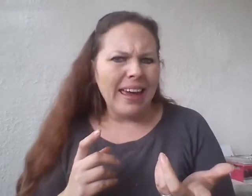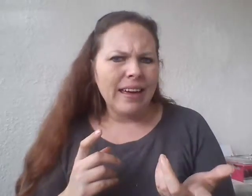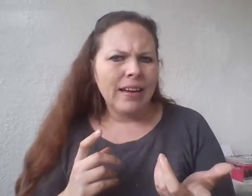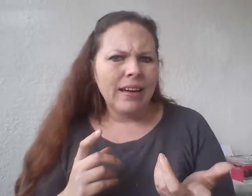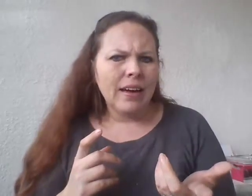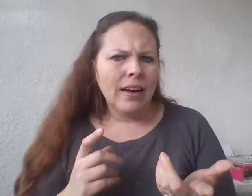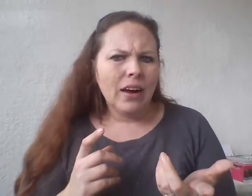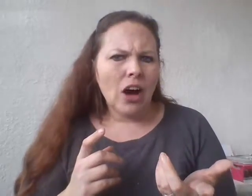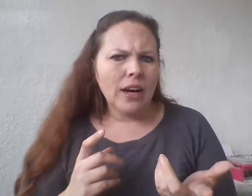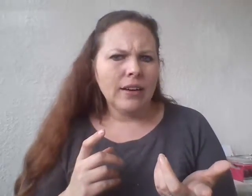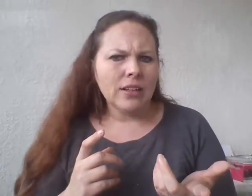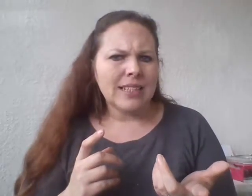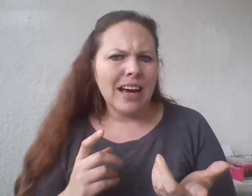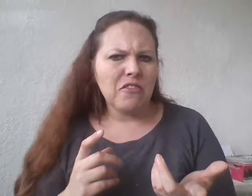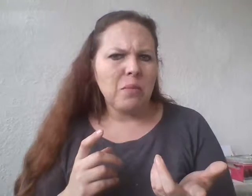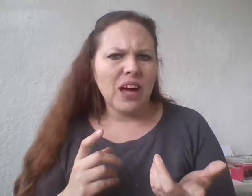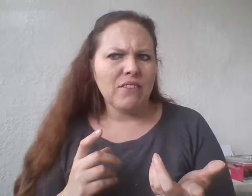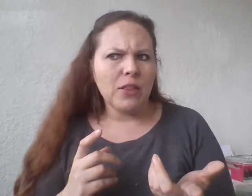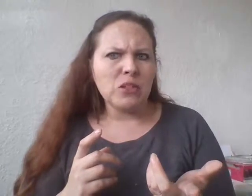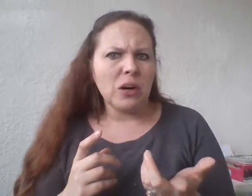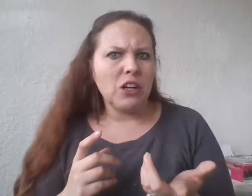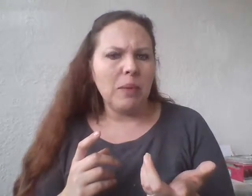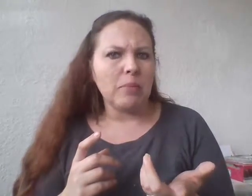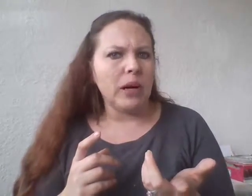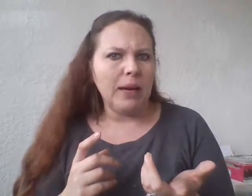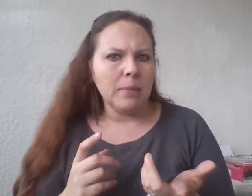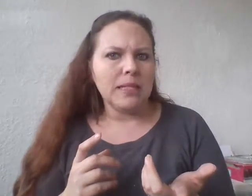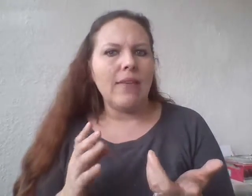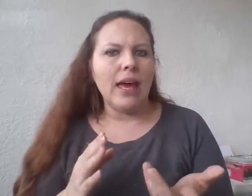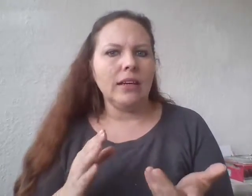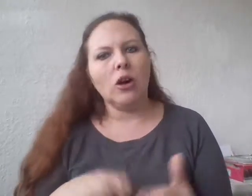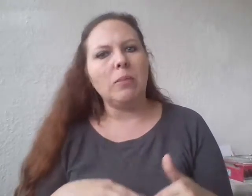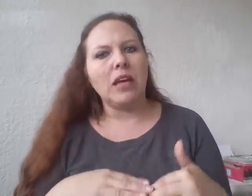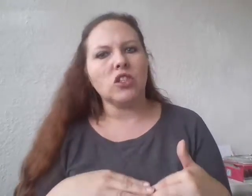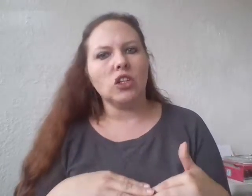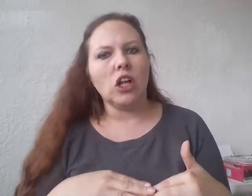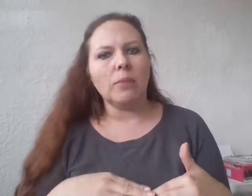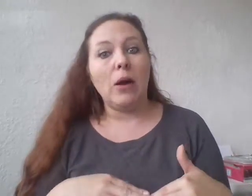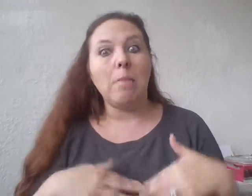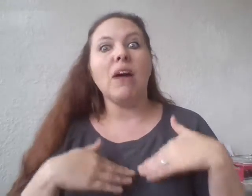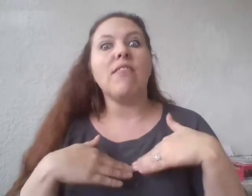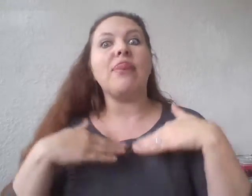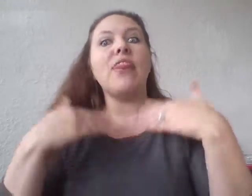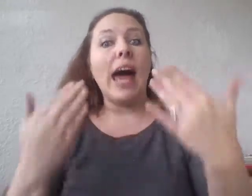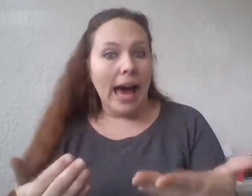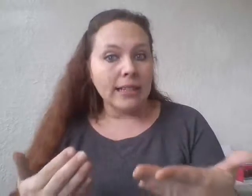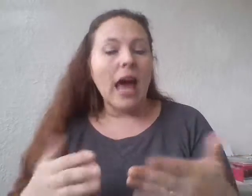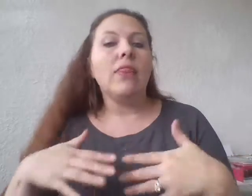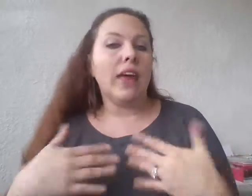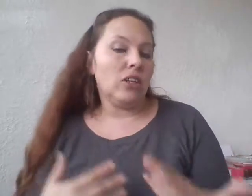on stuff. But for the most part, you don't pay premiums. And then, you know, if you make a certain dollar amount above that, then you